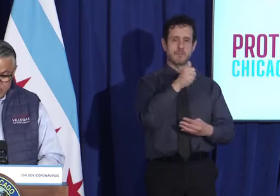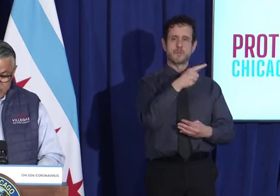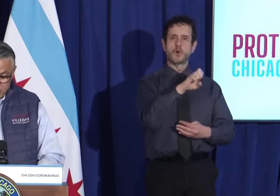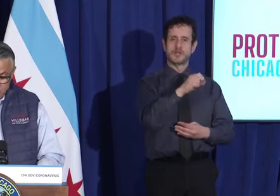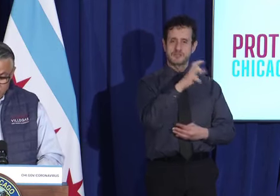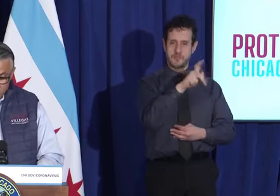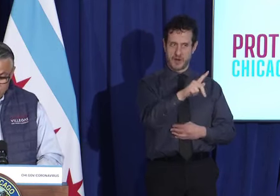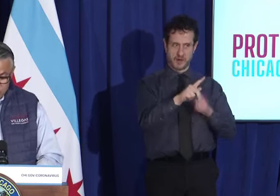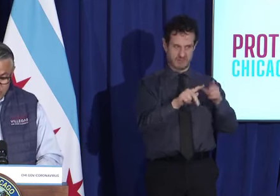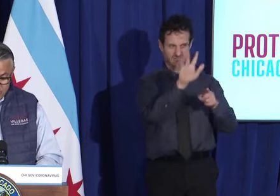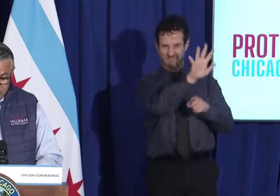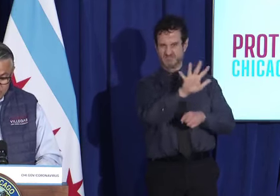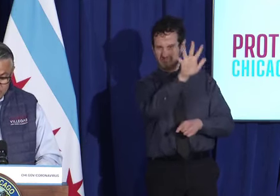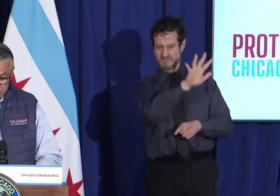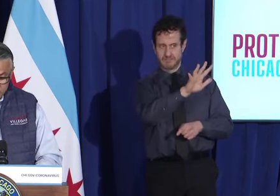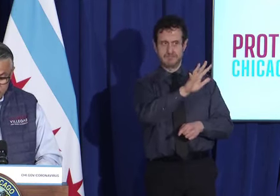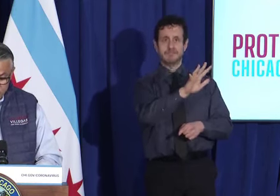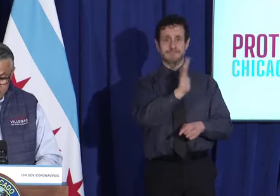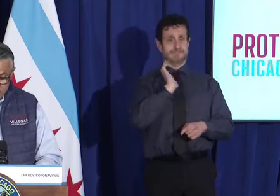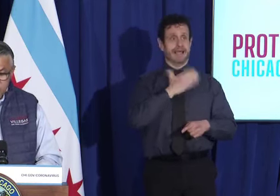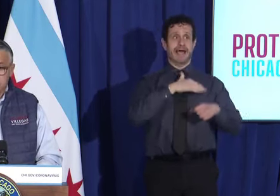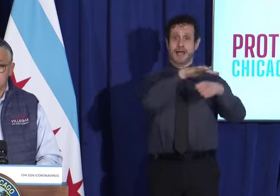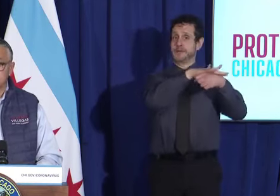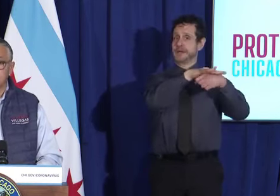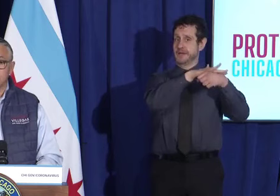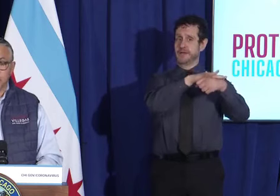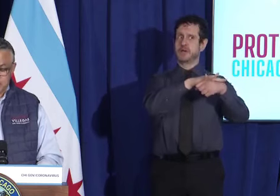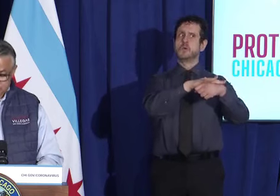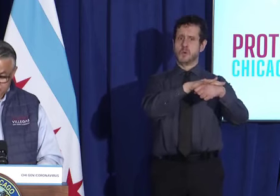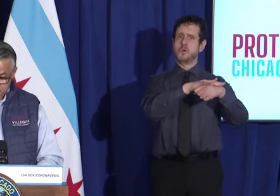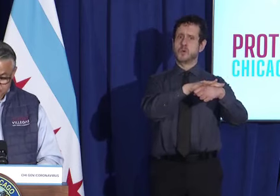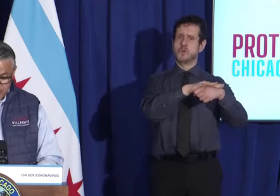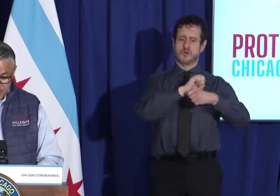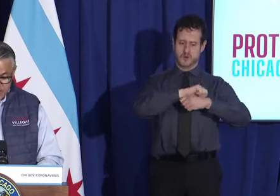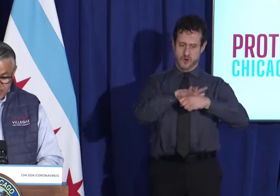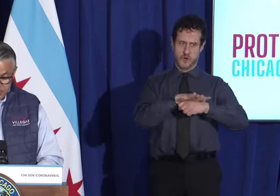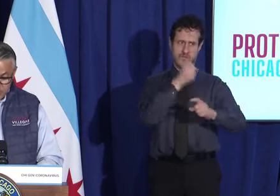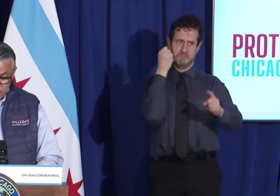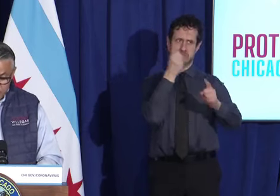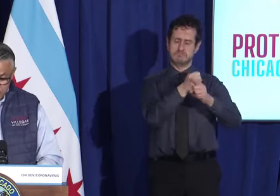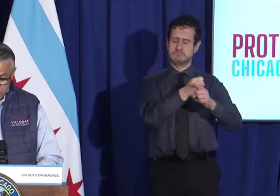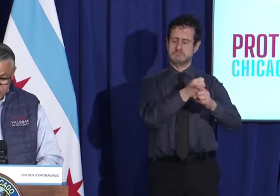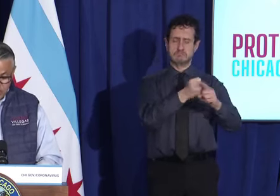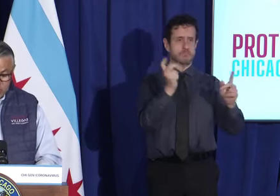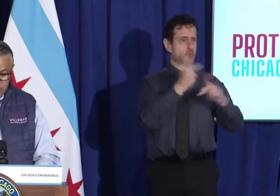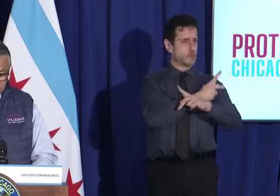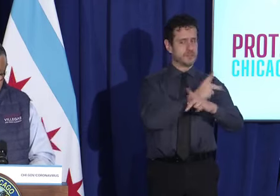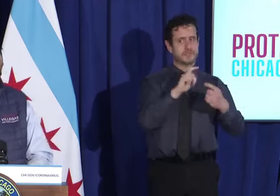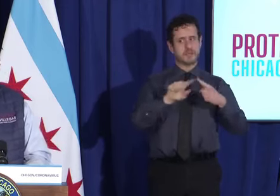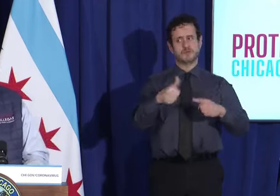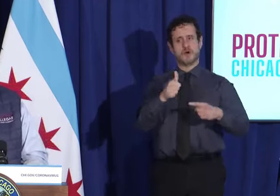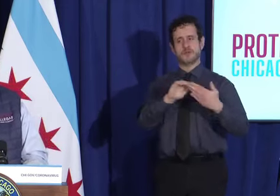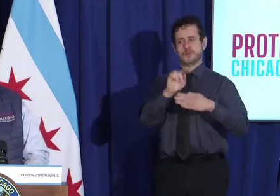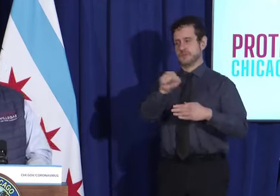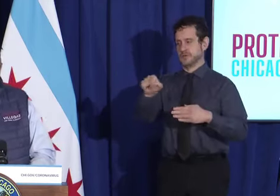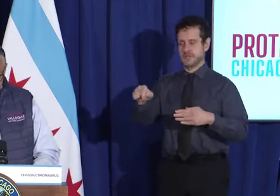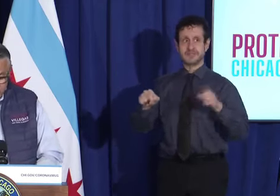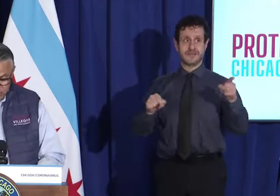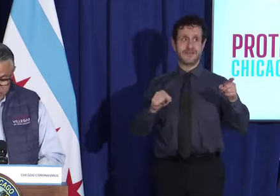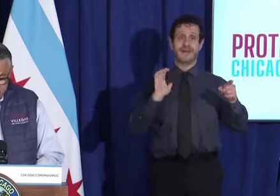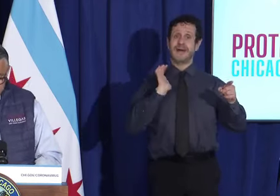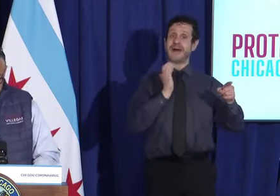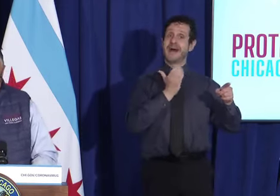As you may know, our ward has been one of the hardest hit with COVID-19 positivity rates higher than other communities because our residents make up a larger